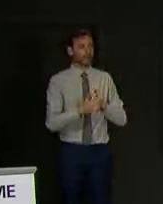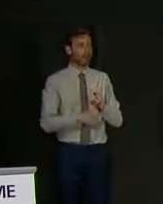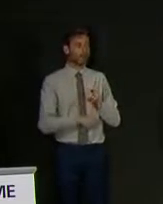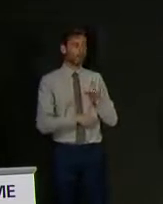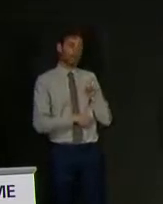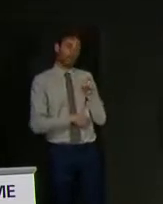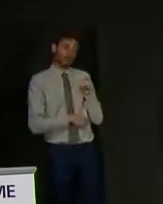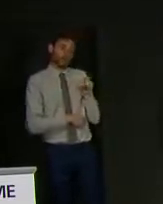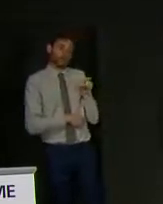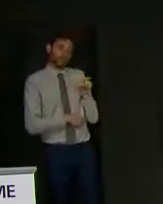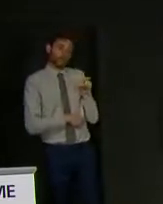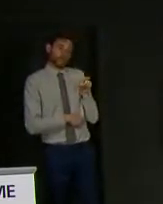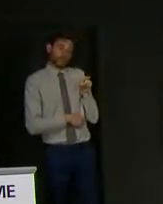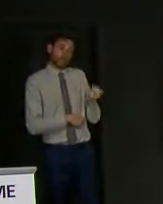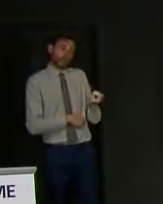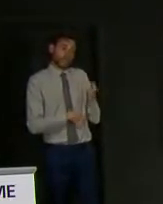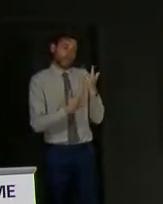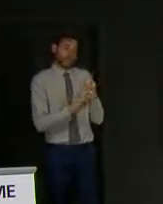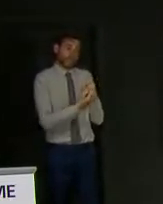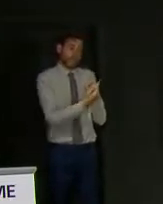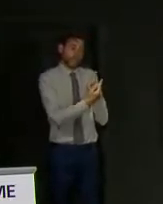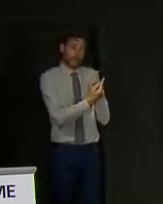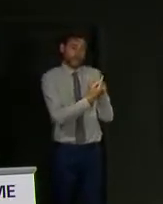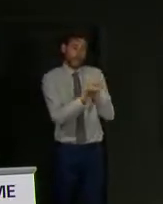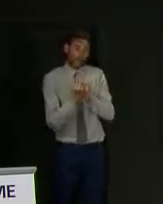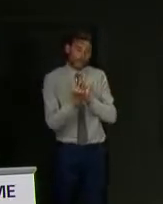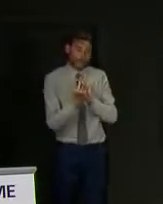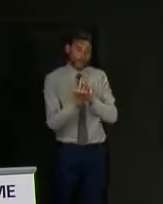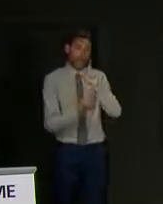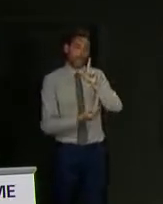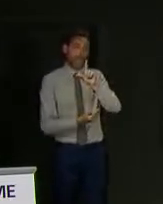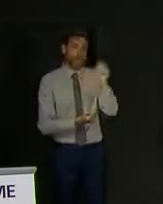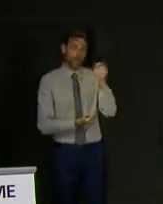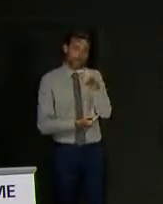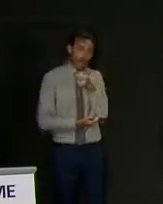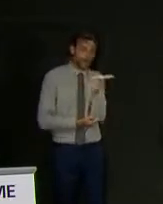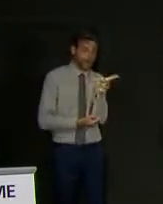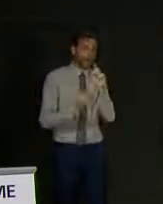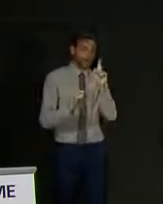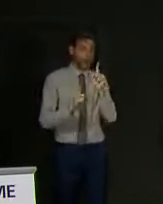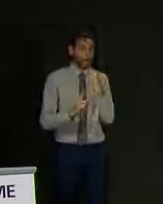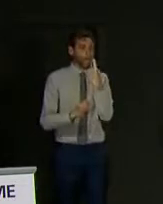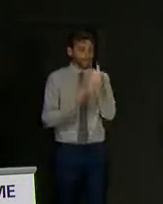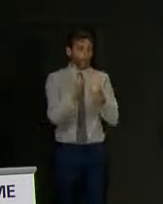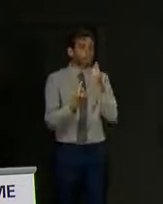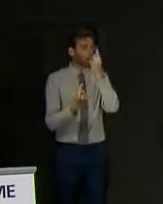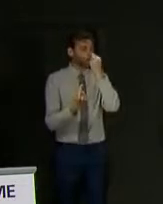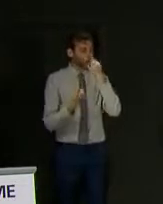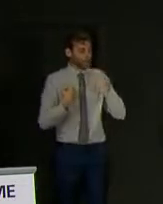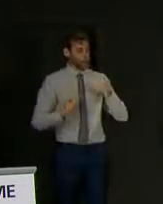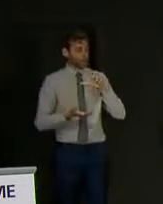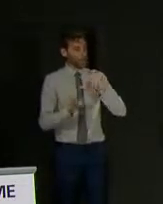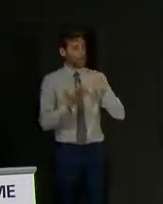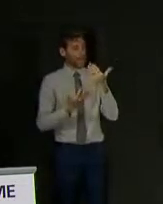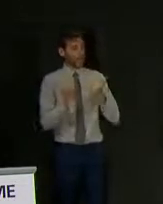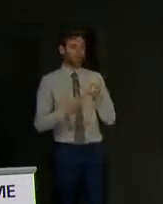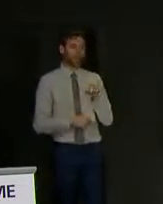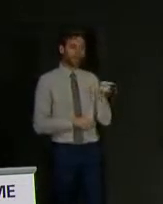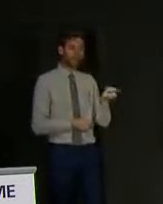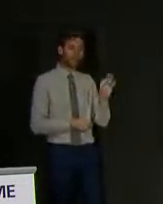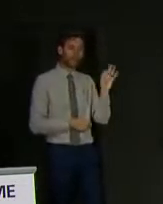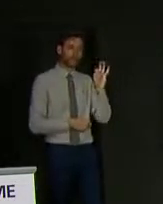probably the longest and closest contact with Nike delegates who may have had coronavirus. She wasn't contact traced.